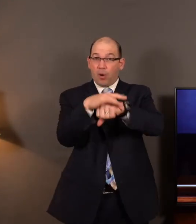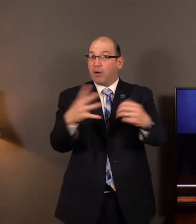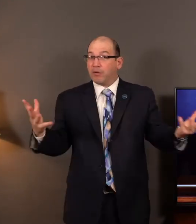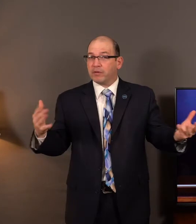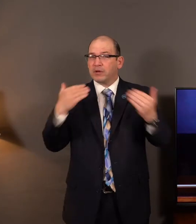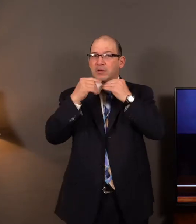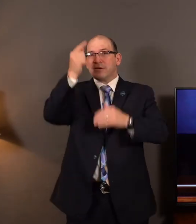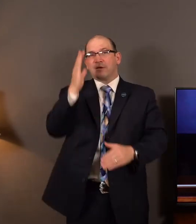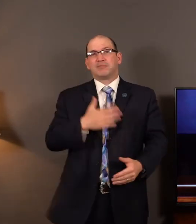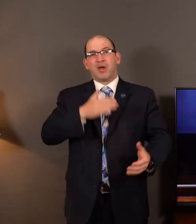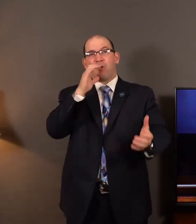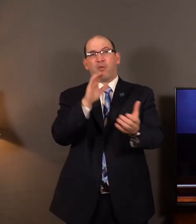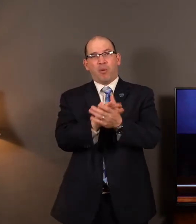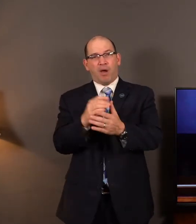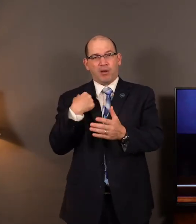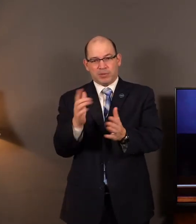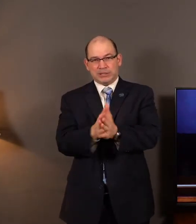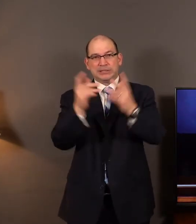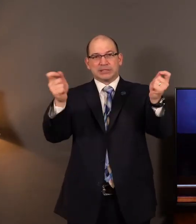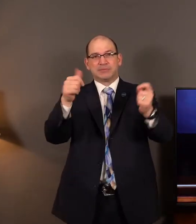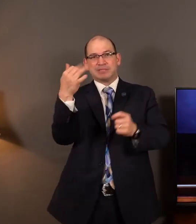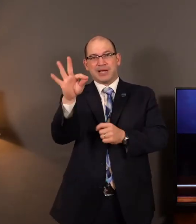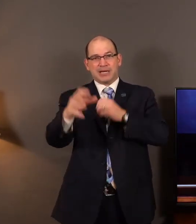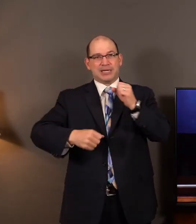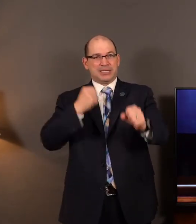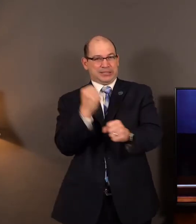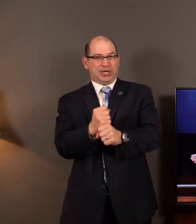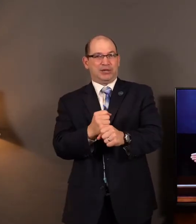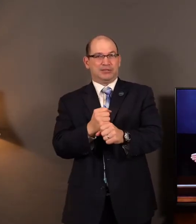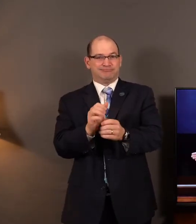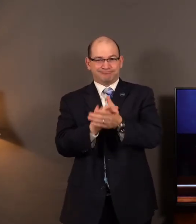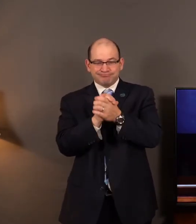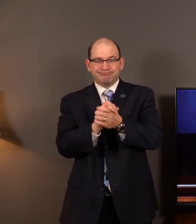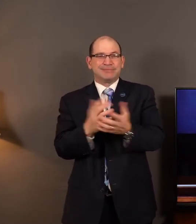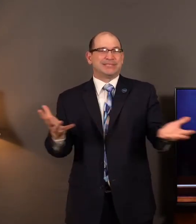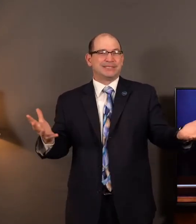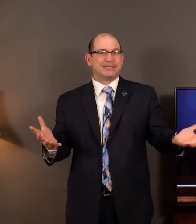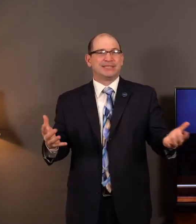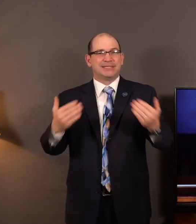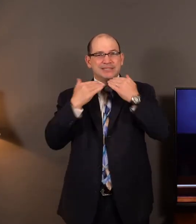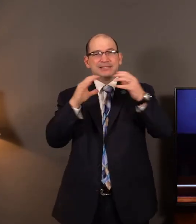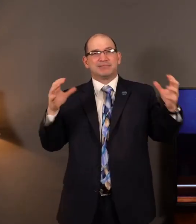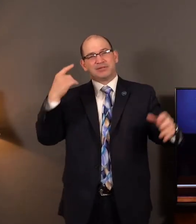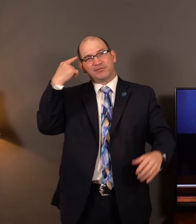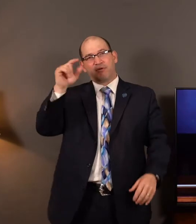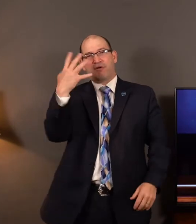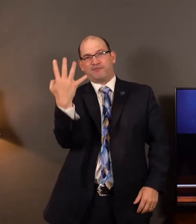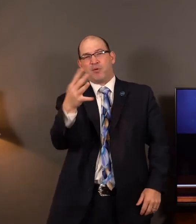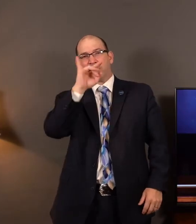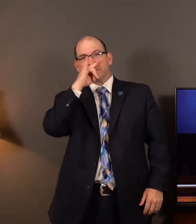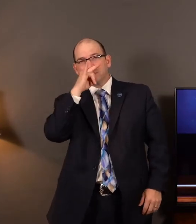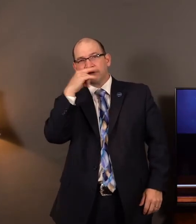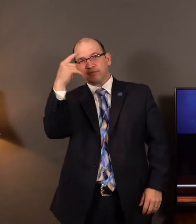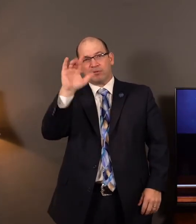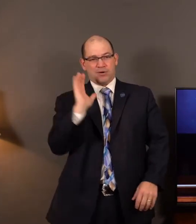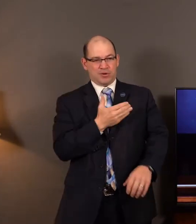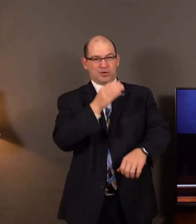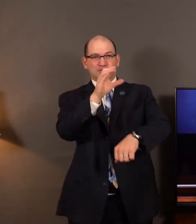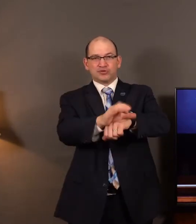wife. We've celebrated 19 years of marriage this summer. I'm thankful for our four wonderful children. I'm thankful for our church and our pastor. I'm thankful